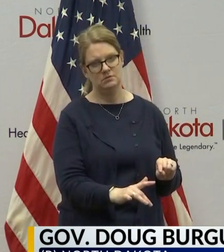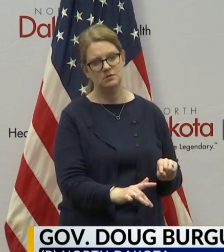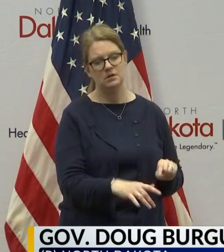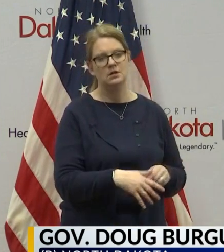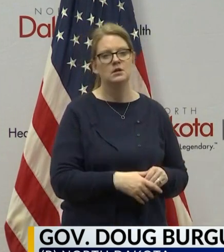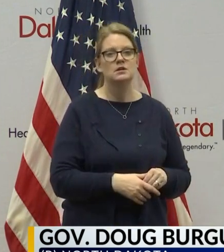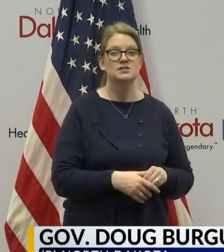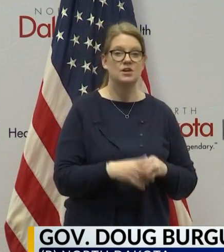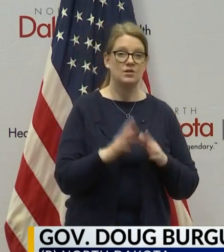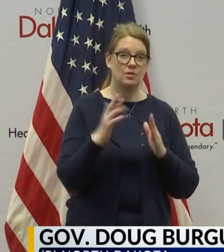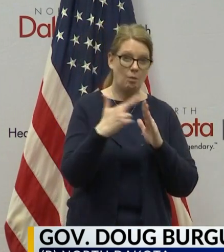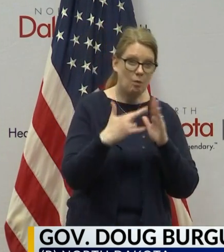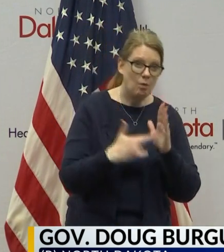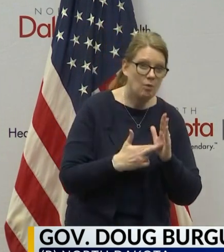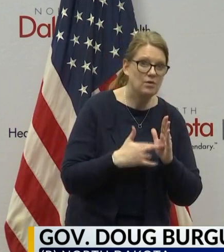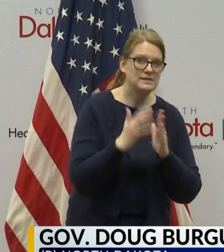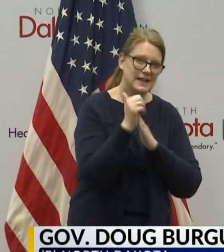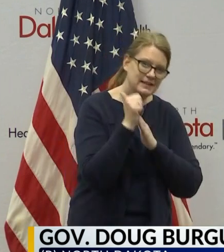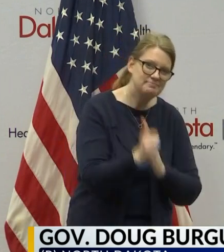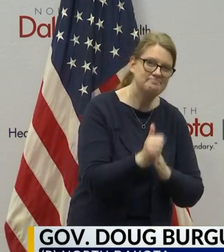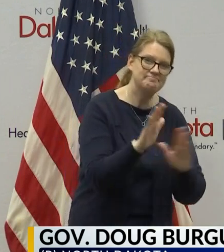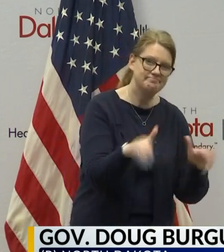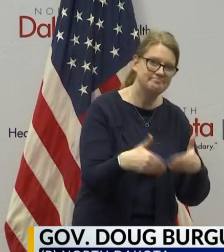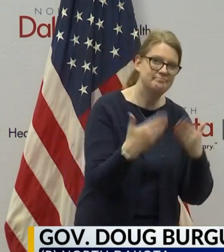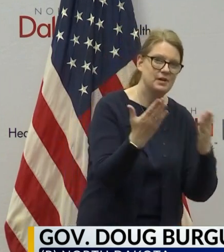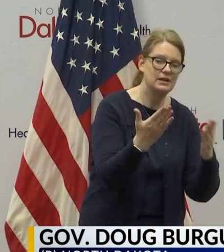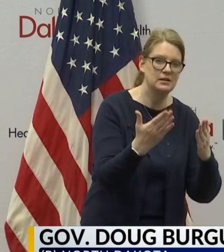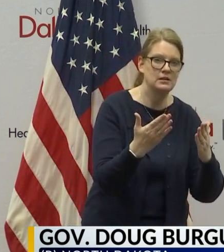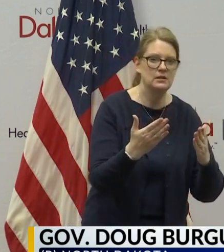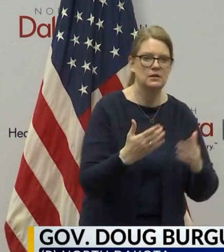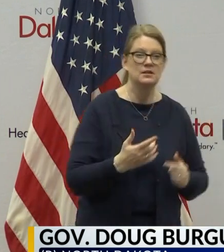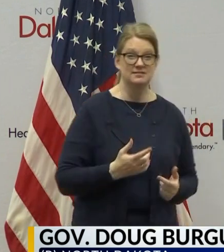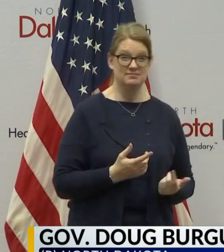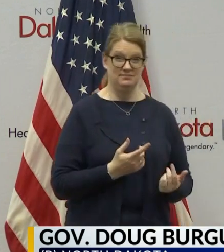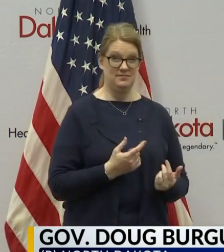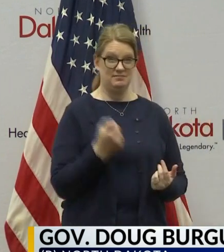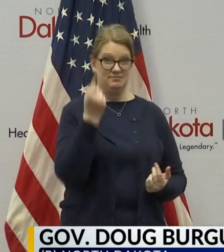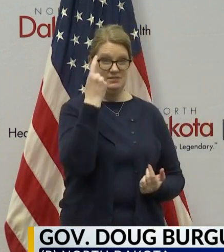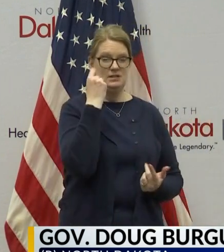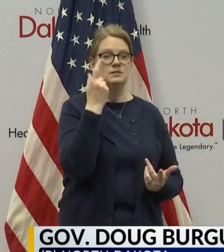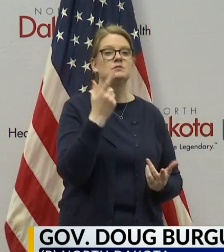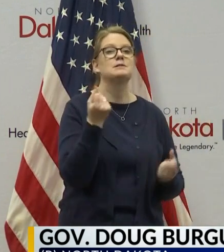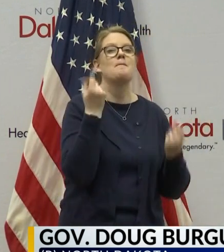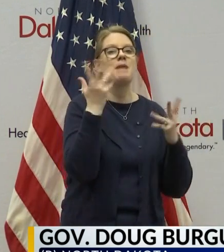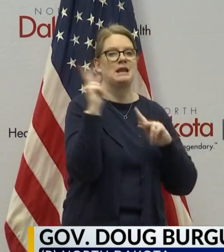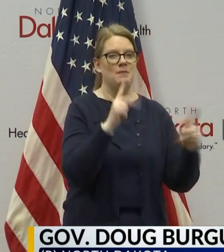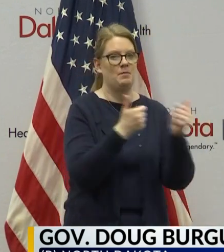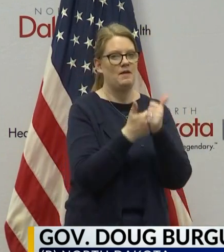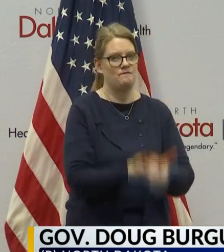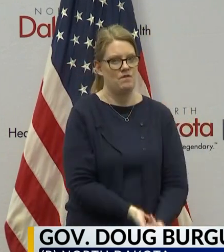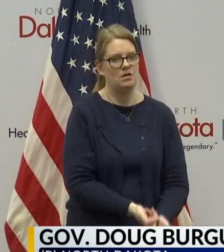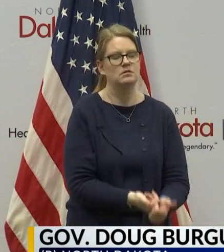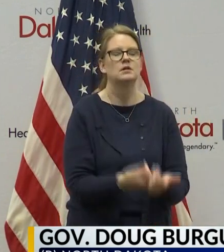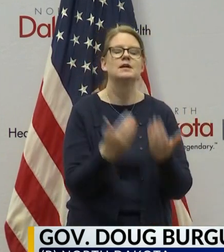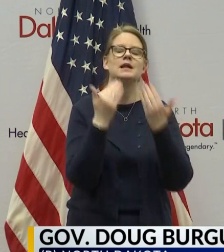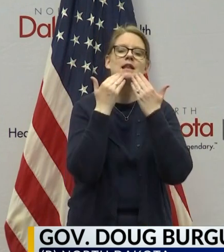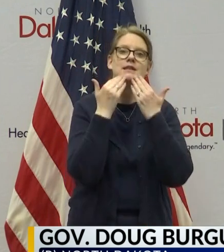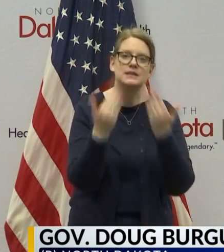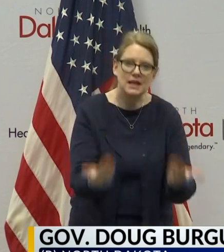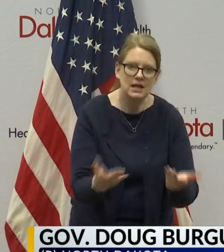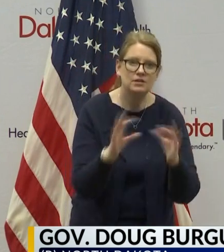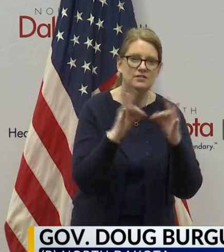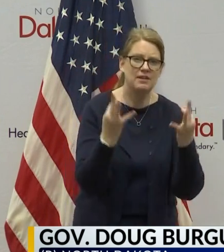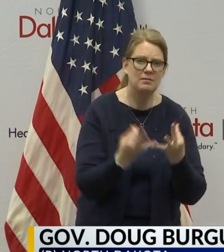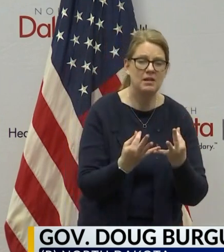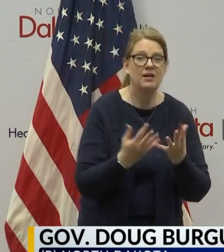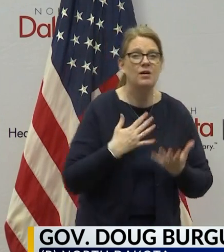guidance that we provided, that there was high compliance, and we want to thank those family members. We know how difficult it is